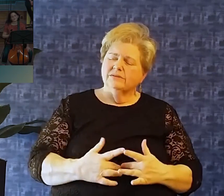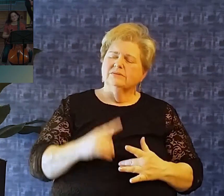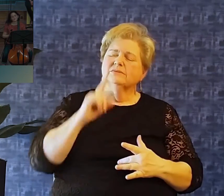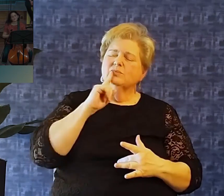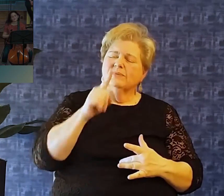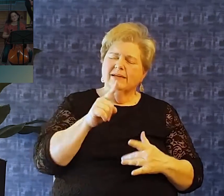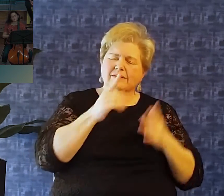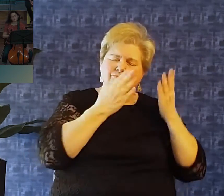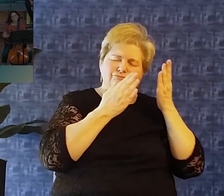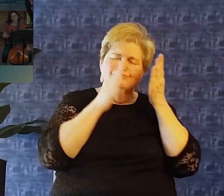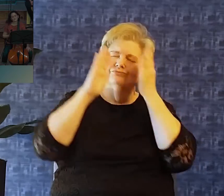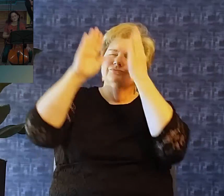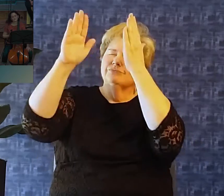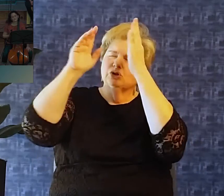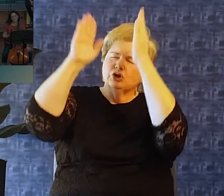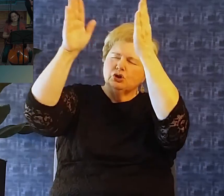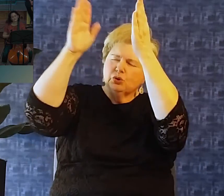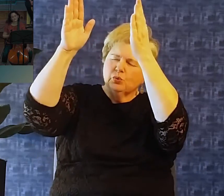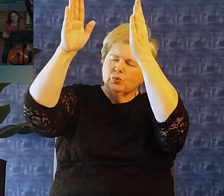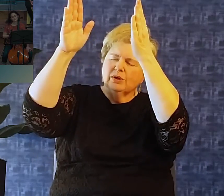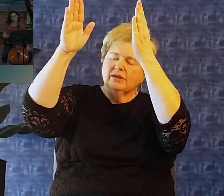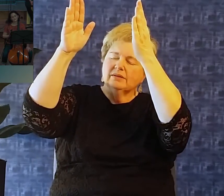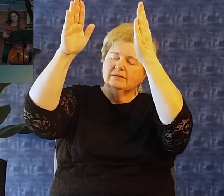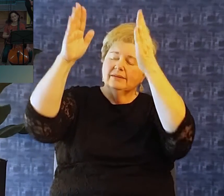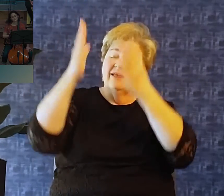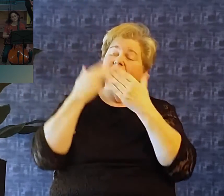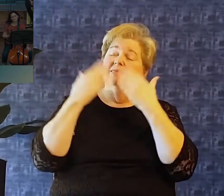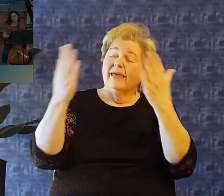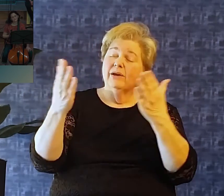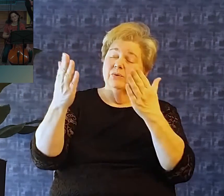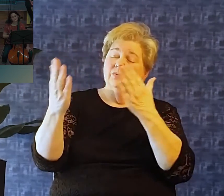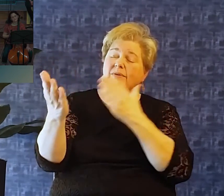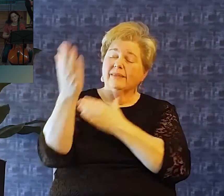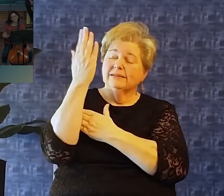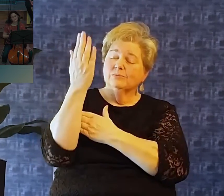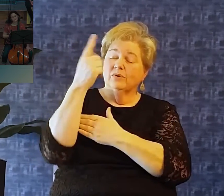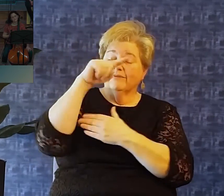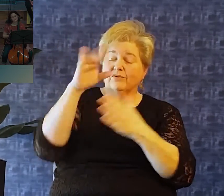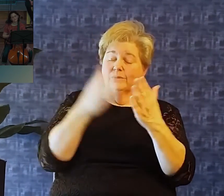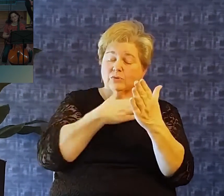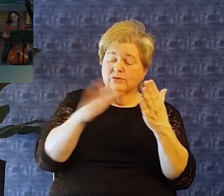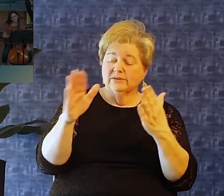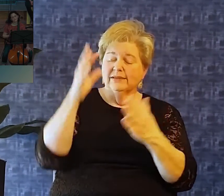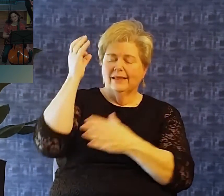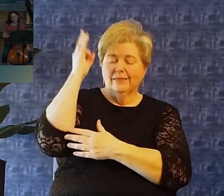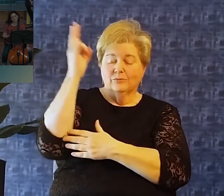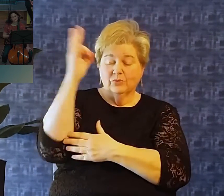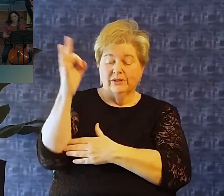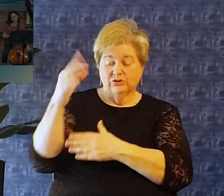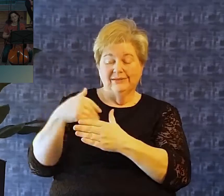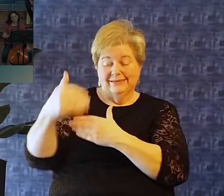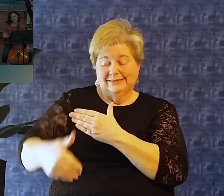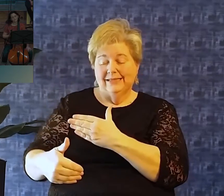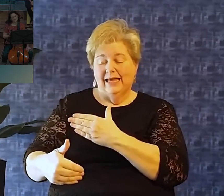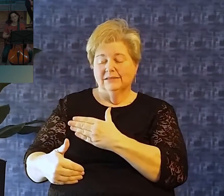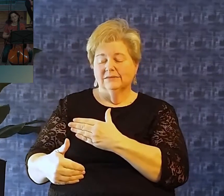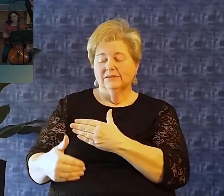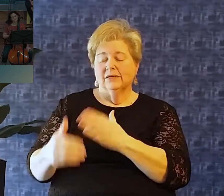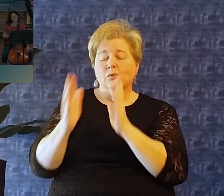to turn our hearts to you We thank you for this morning For the music For the preaching to follow Lord, we pray